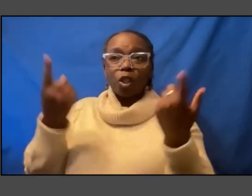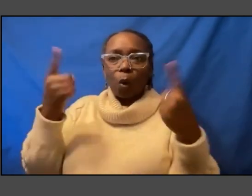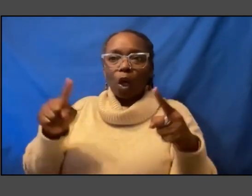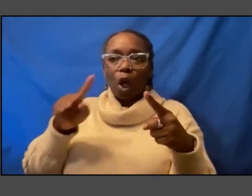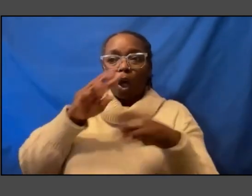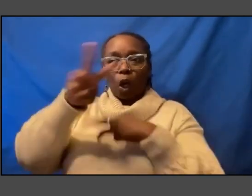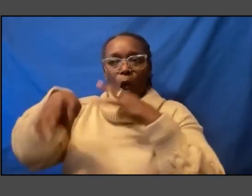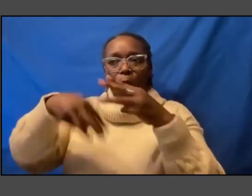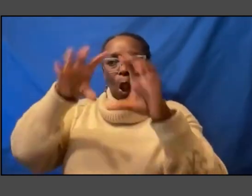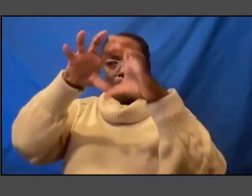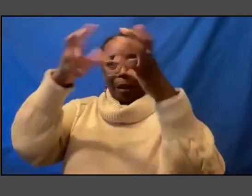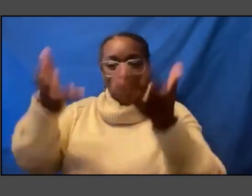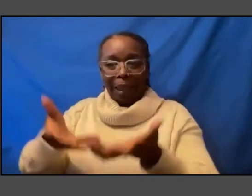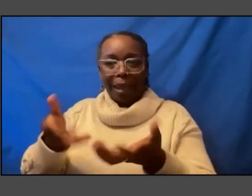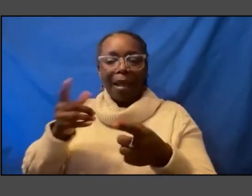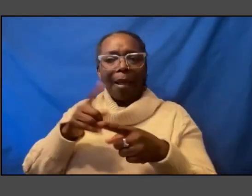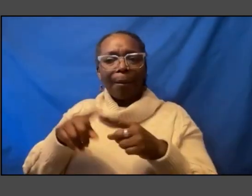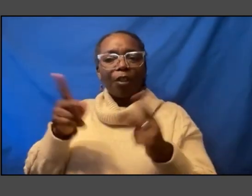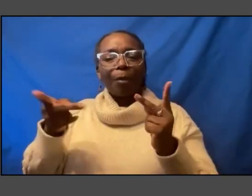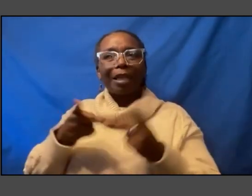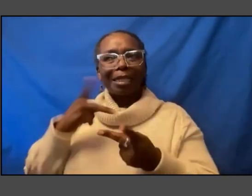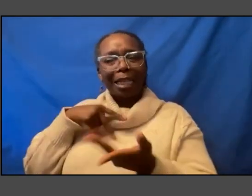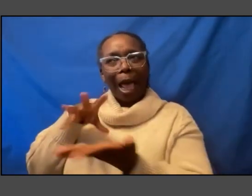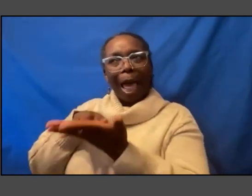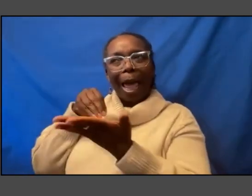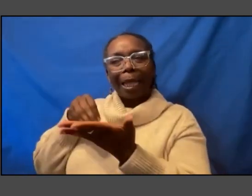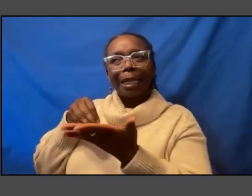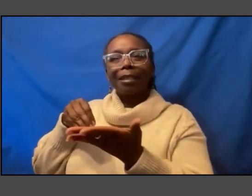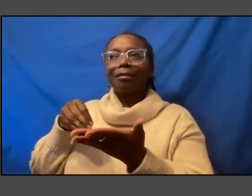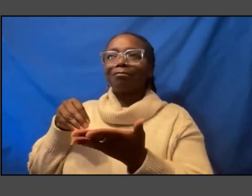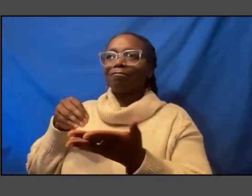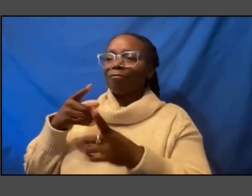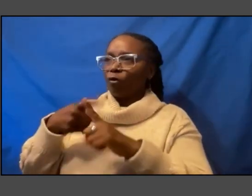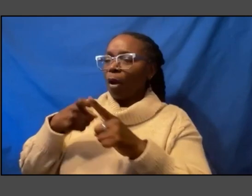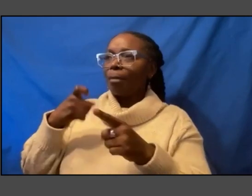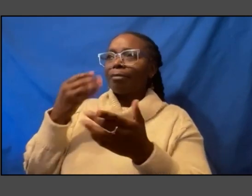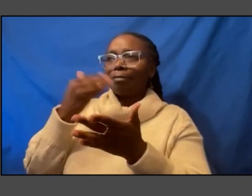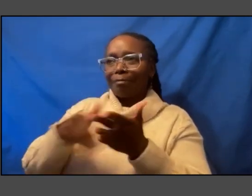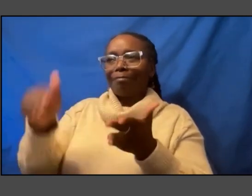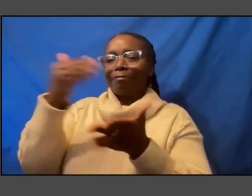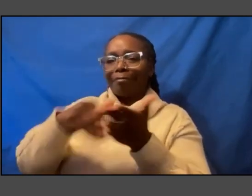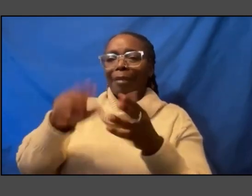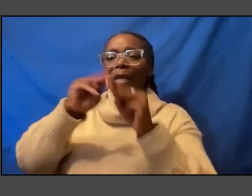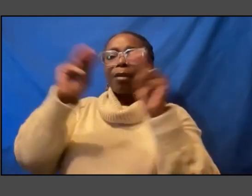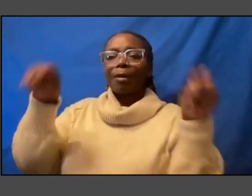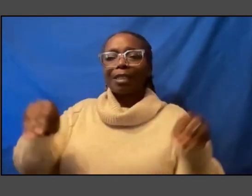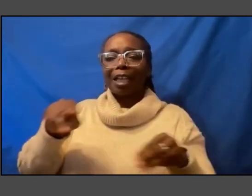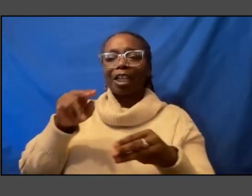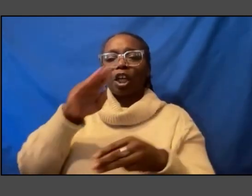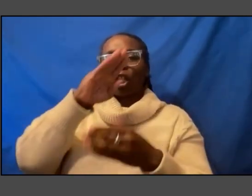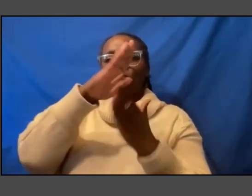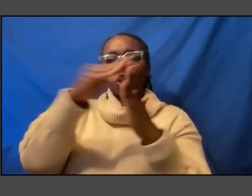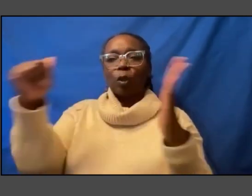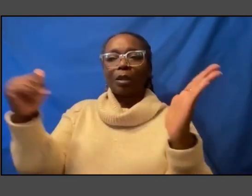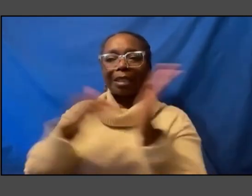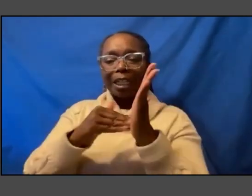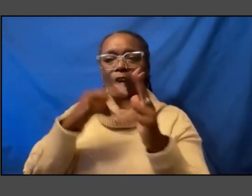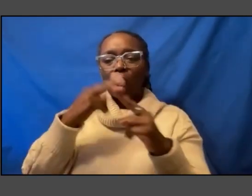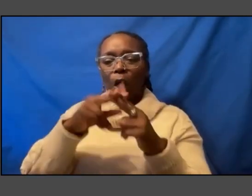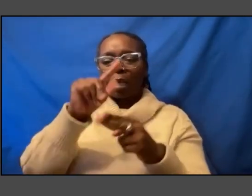that i draw from uh time and time again it's a museum in new zealand called te papa the national museum in new zealand and